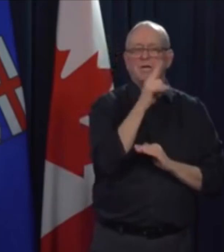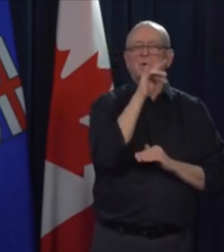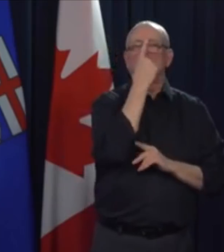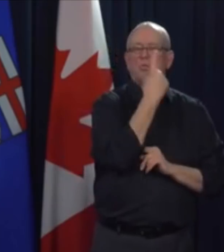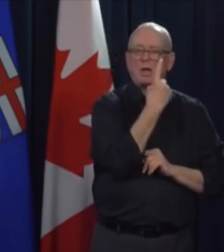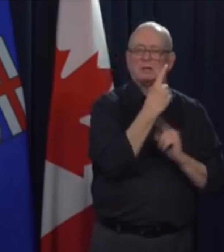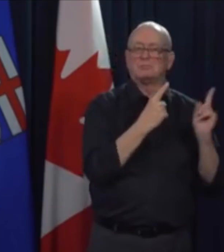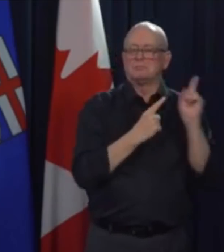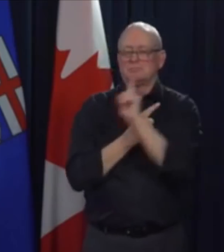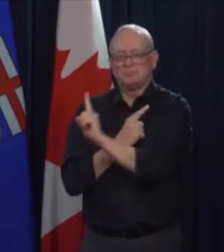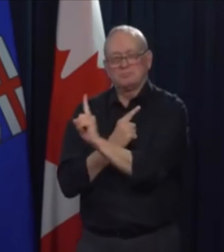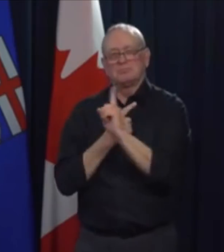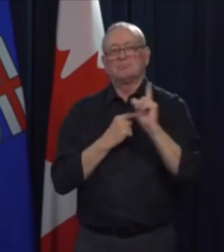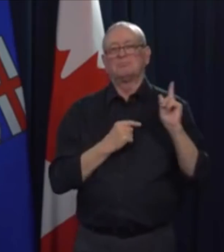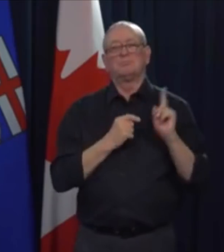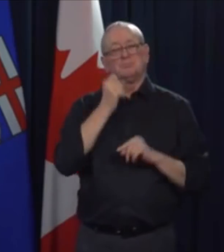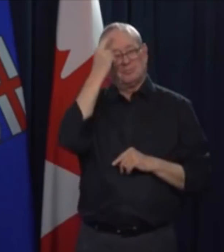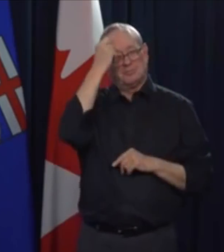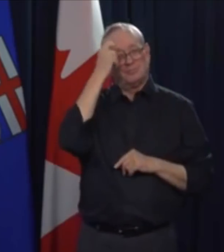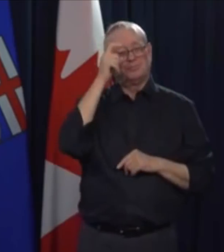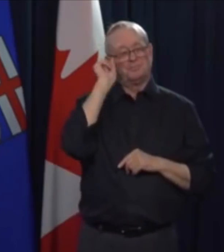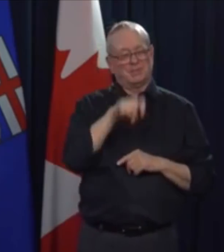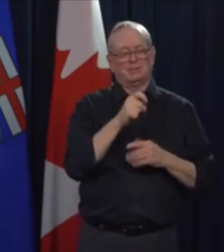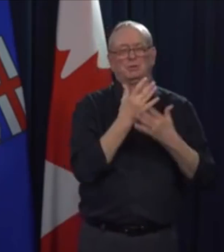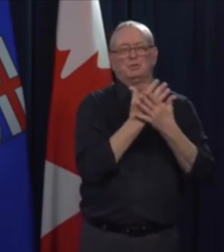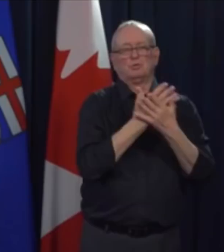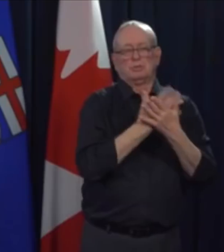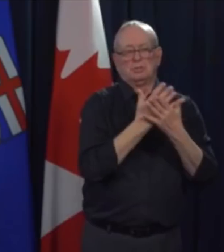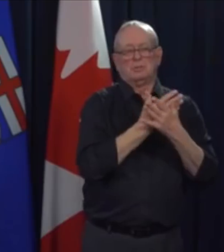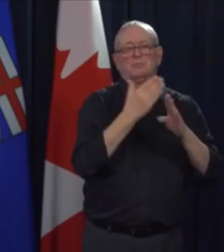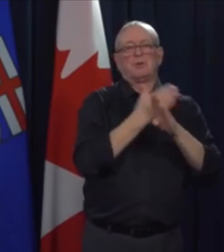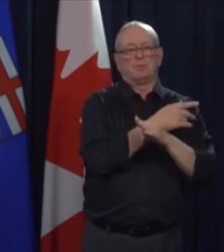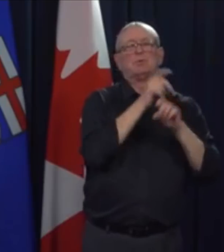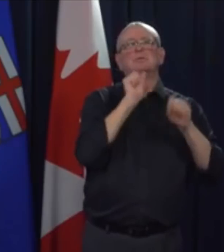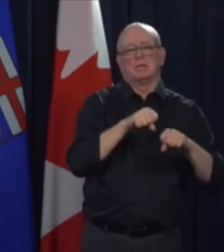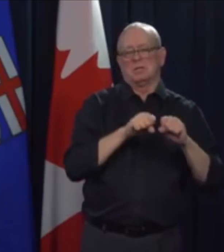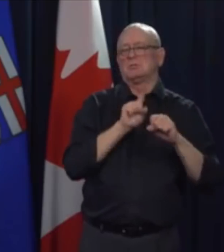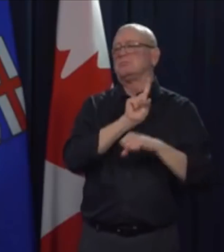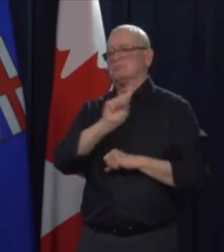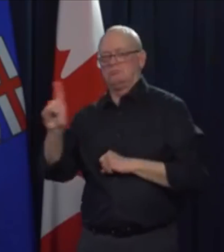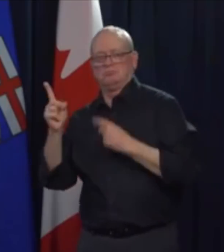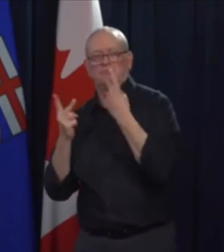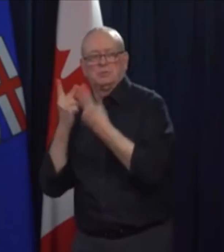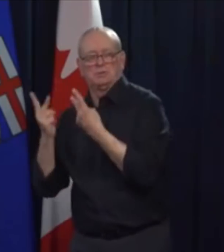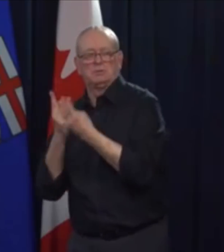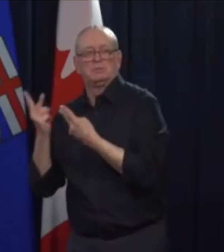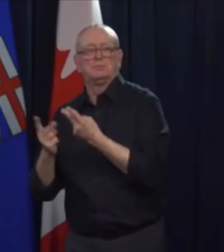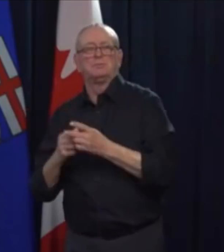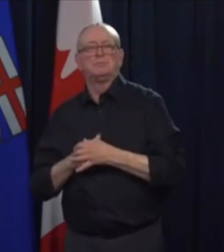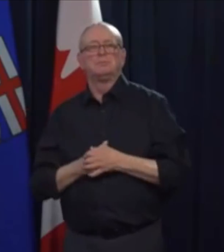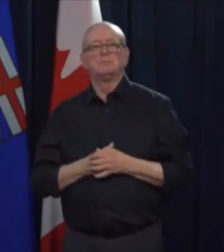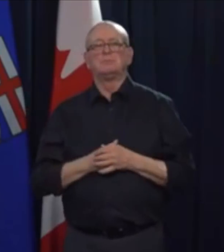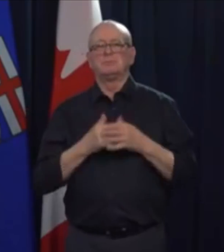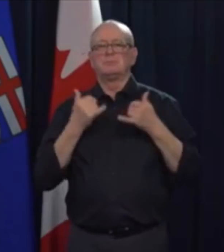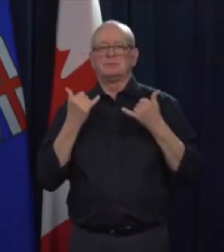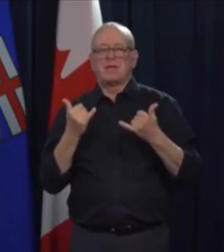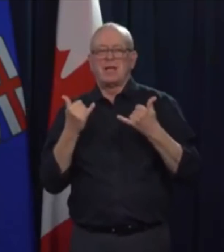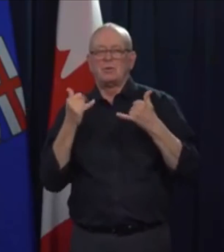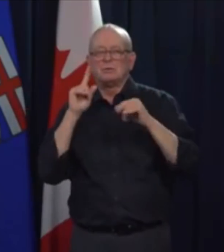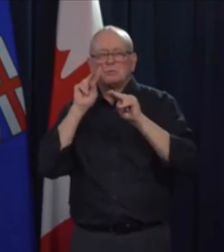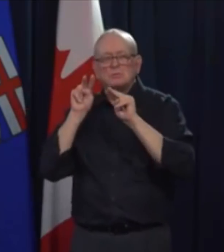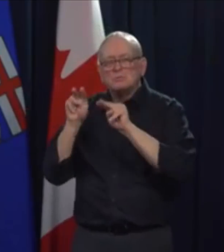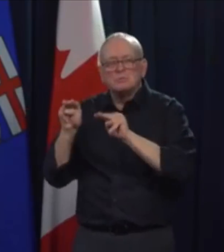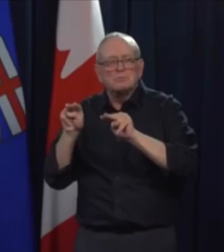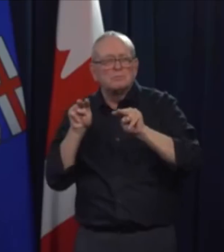to look at additional measures for continuing care and long-term care facilities that operators and staff could implement to further